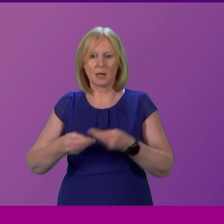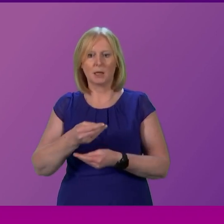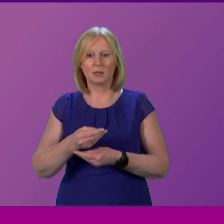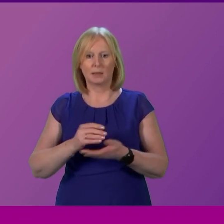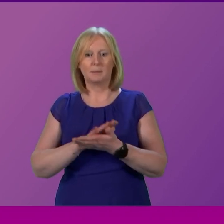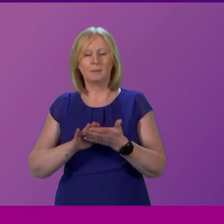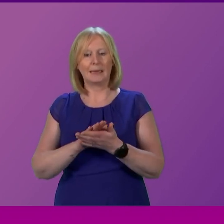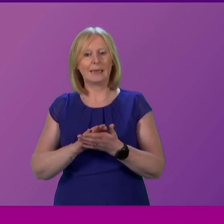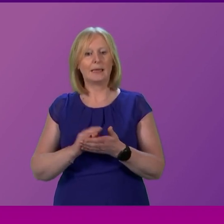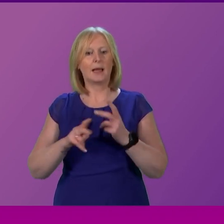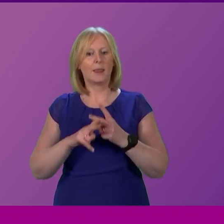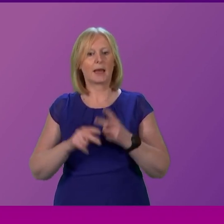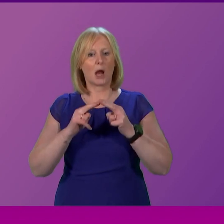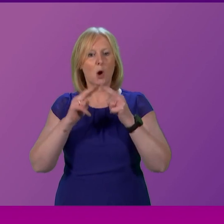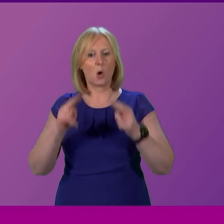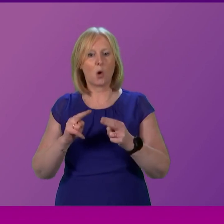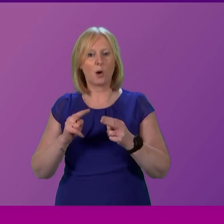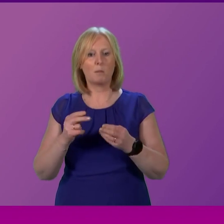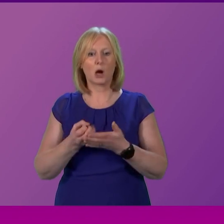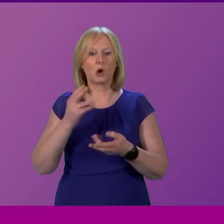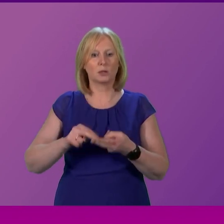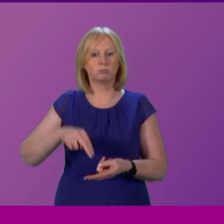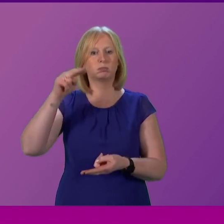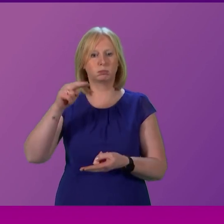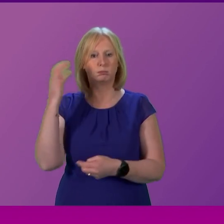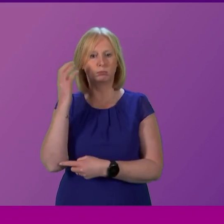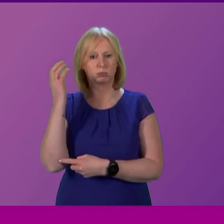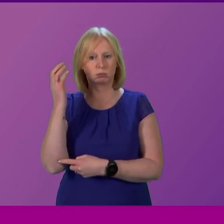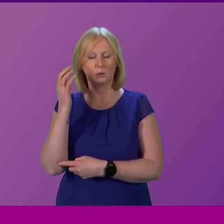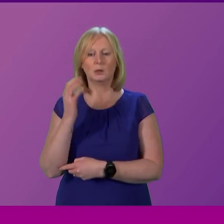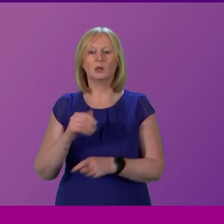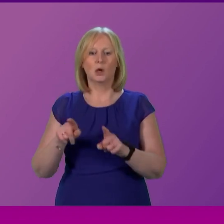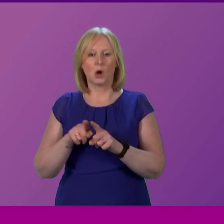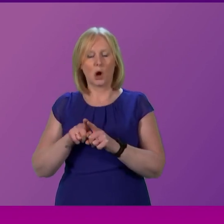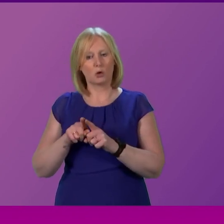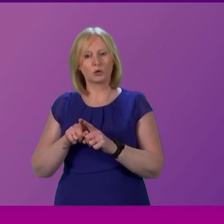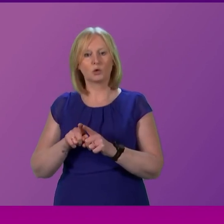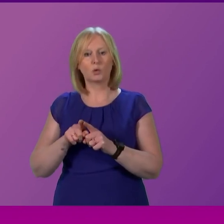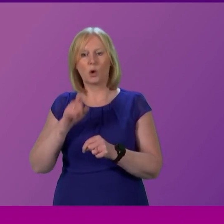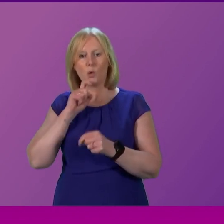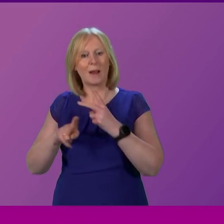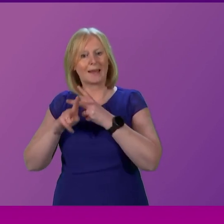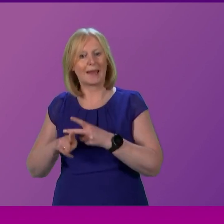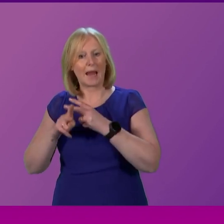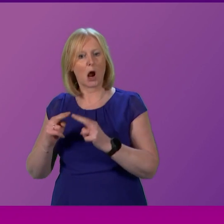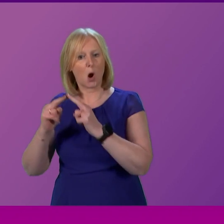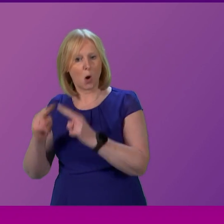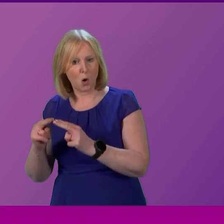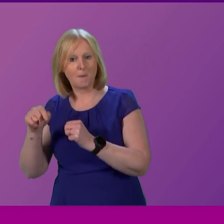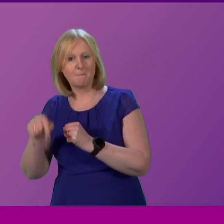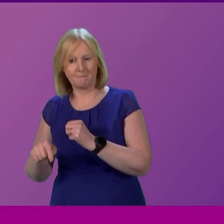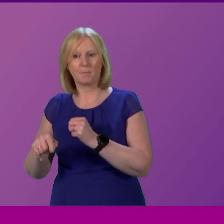energy costs being exceptionally high we know fuel costs being exceptionally high for care at home providers as well so I'm in constant dialogue